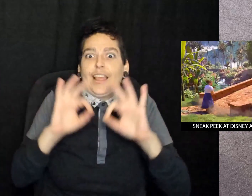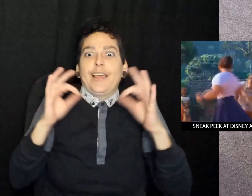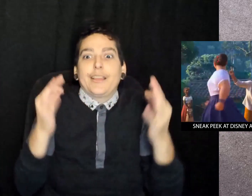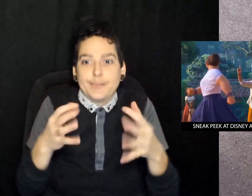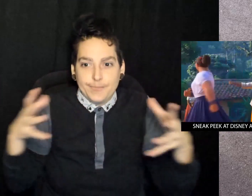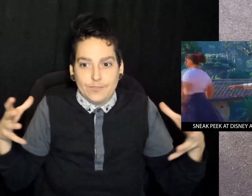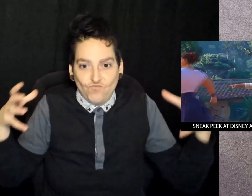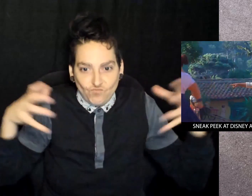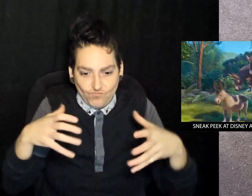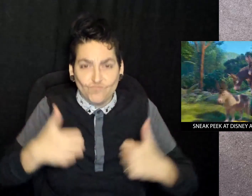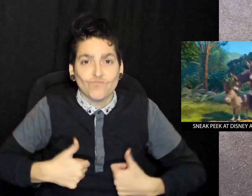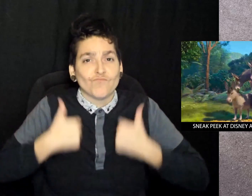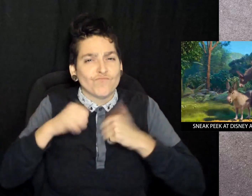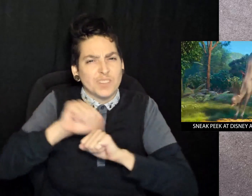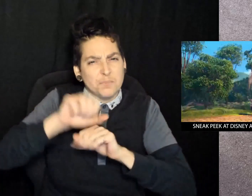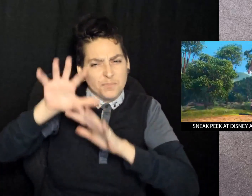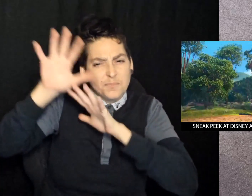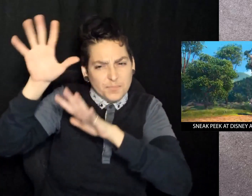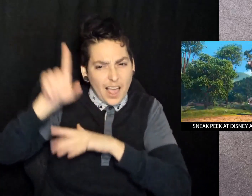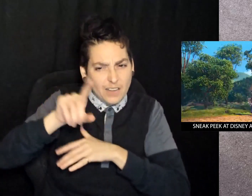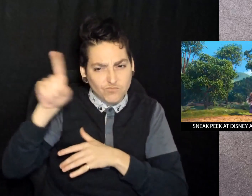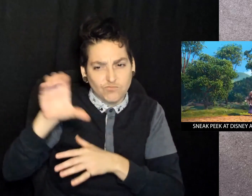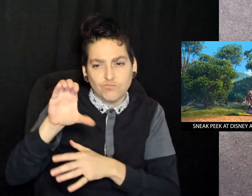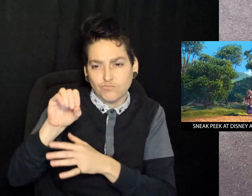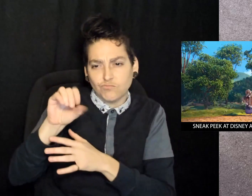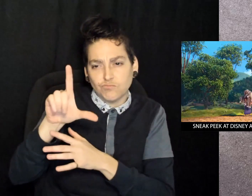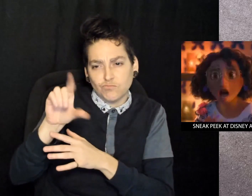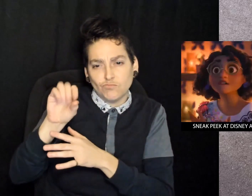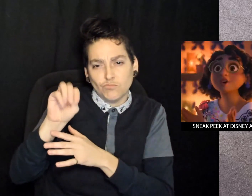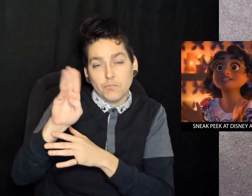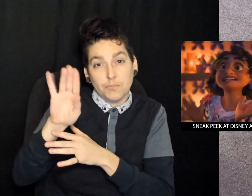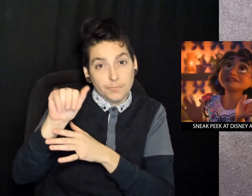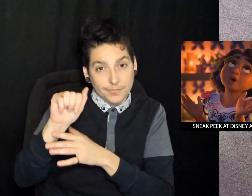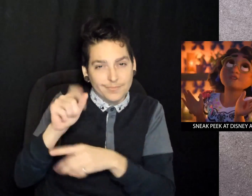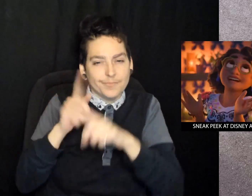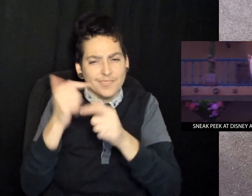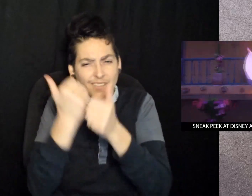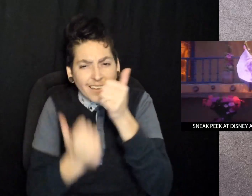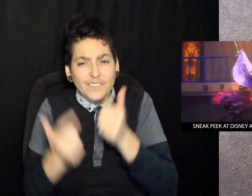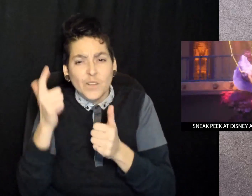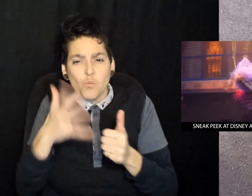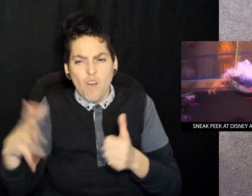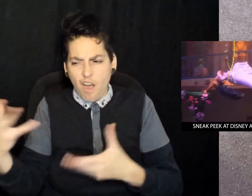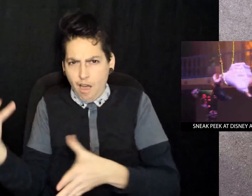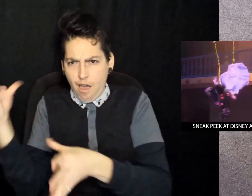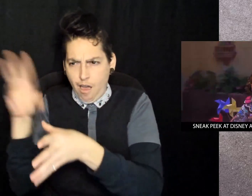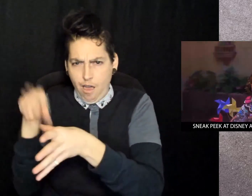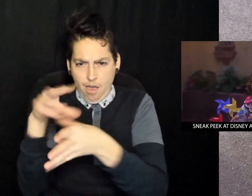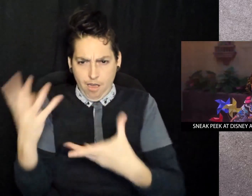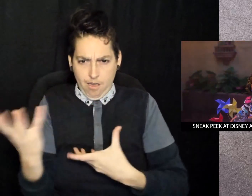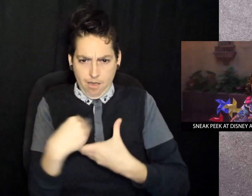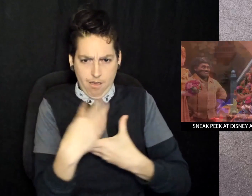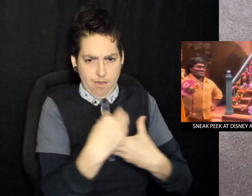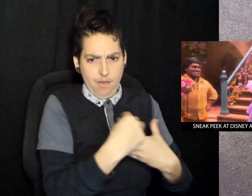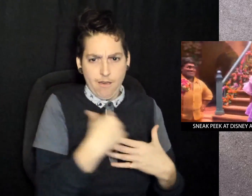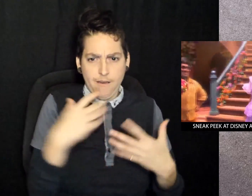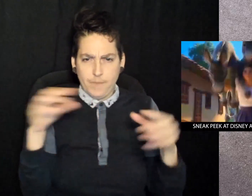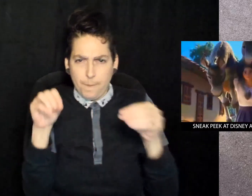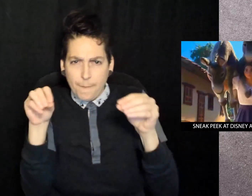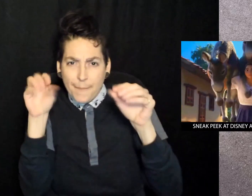The story is about a big extended family living in the mountains of Colombia, and everyone is bestowed with magical